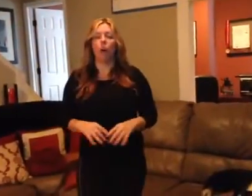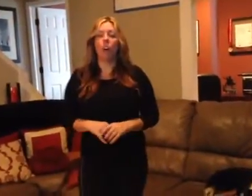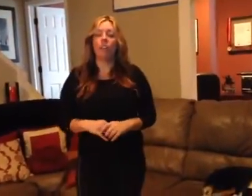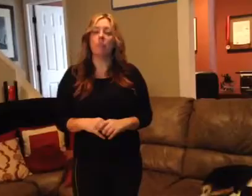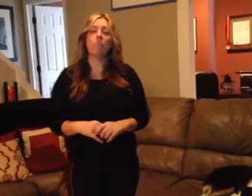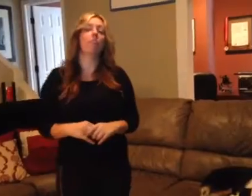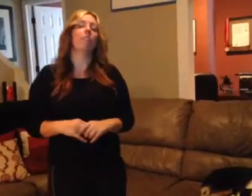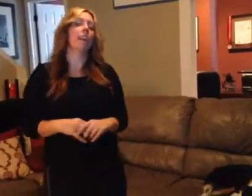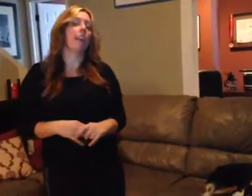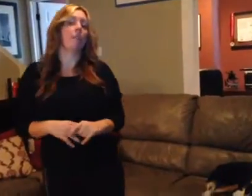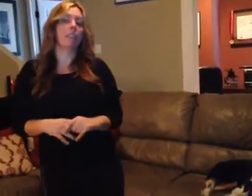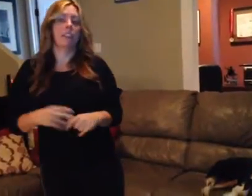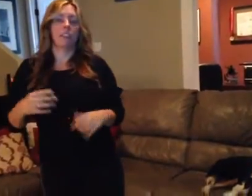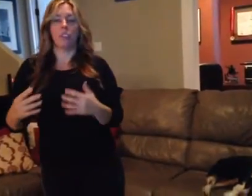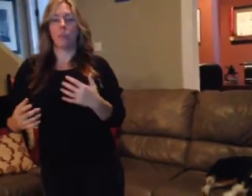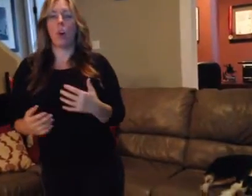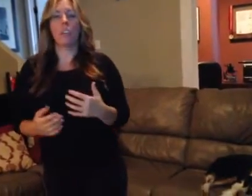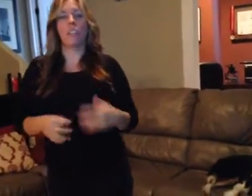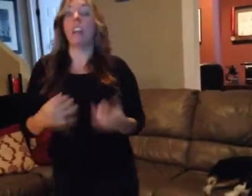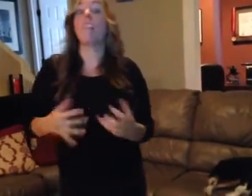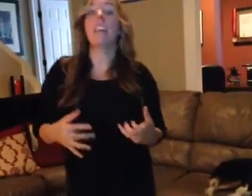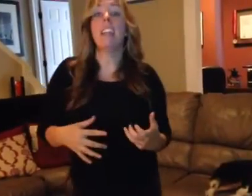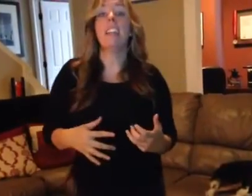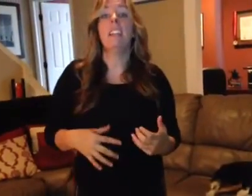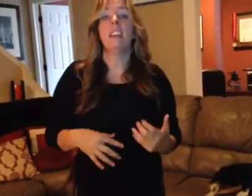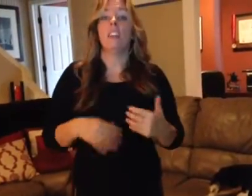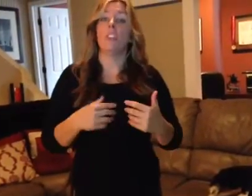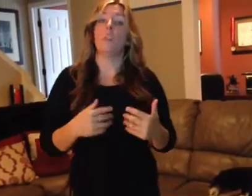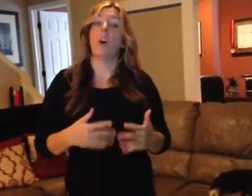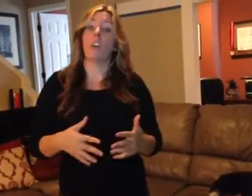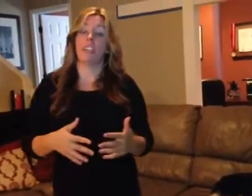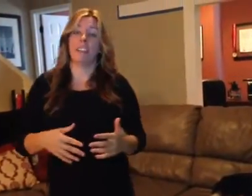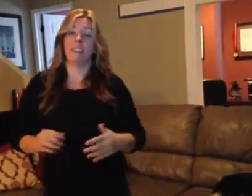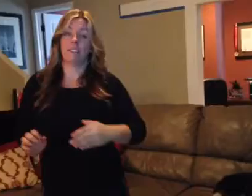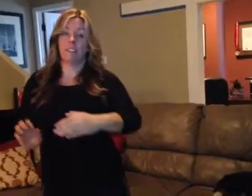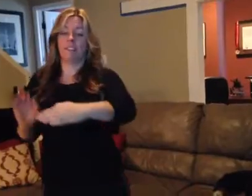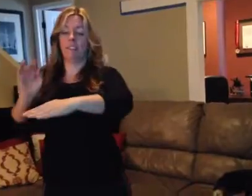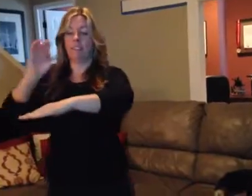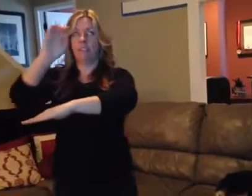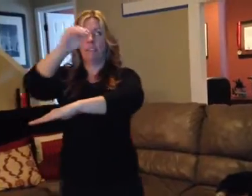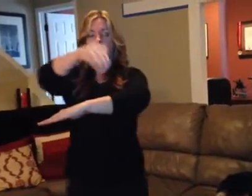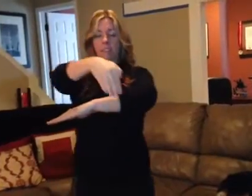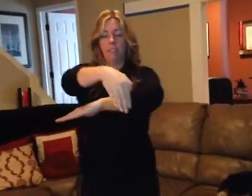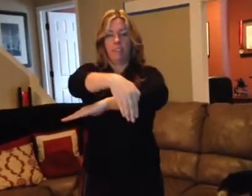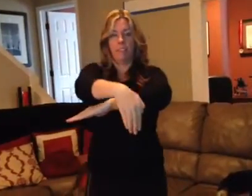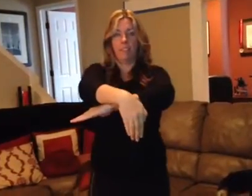walking up to the front right now. So you're walking, you're not running, you're walking. O Holy Night,